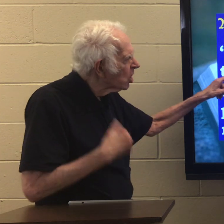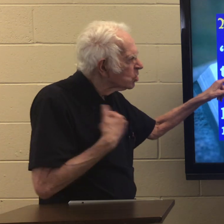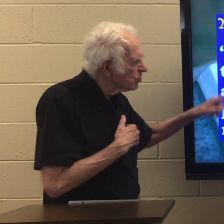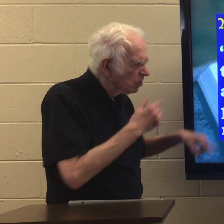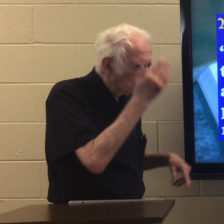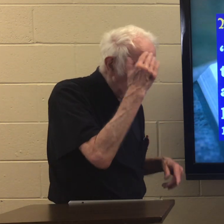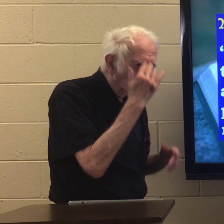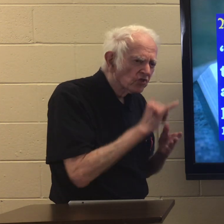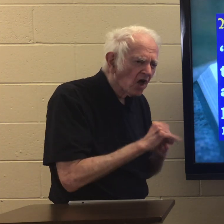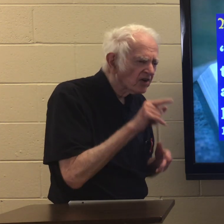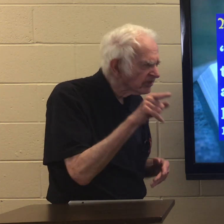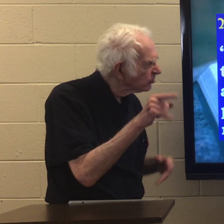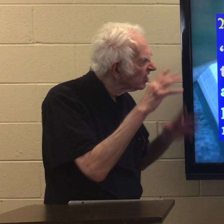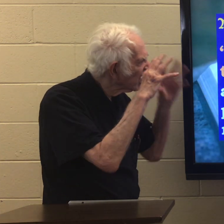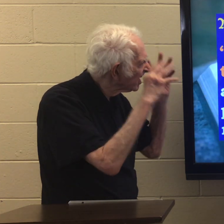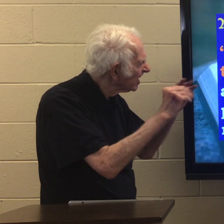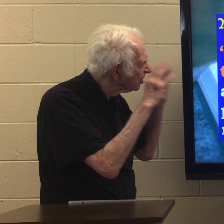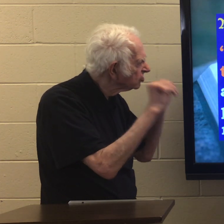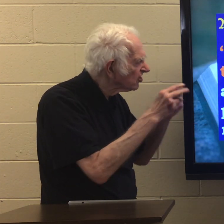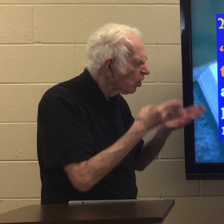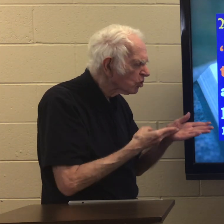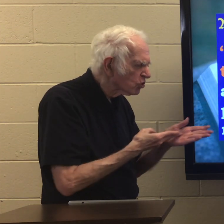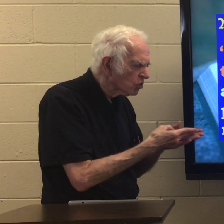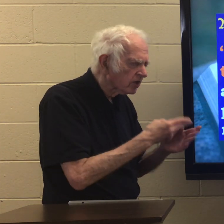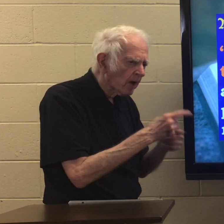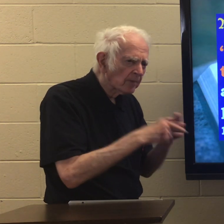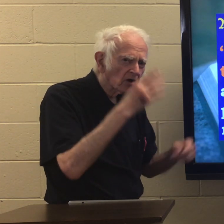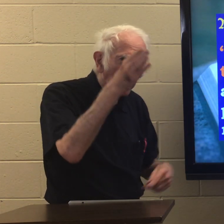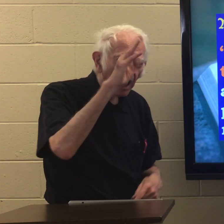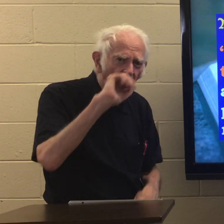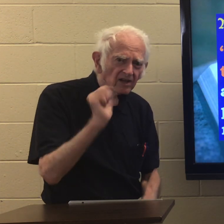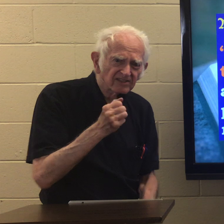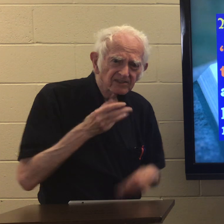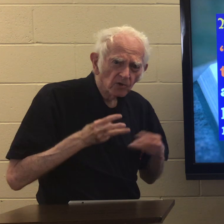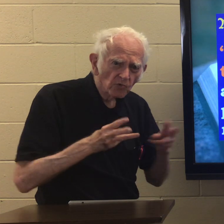We know that you teach the truth about God's way.